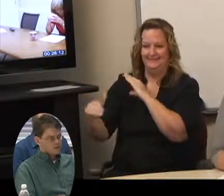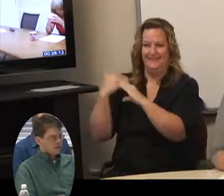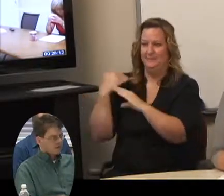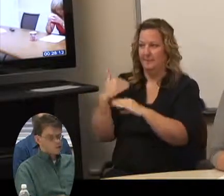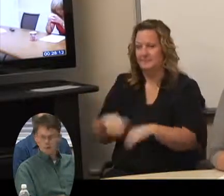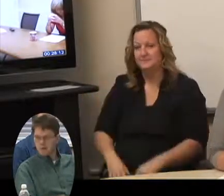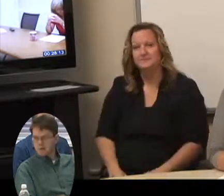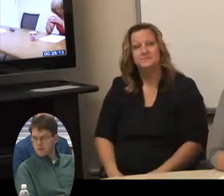Thank you. You